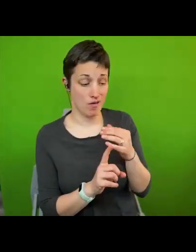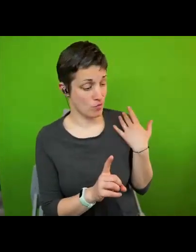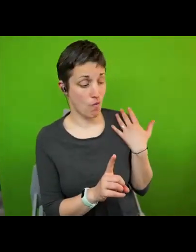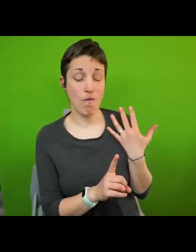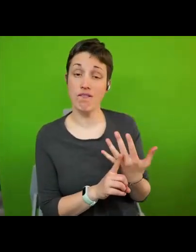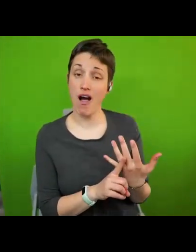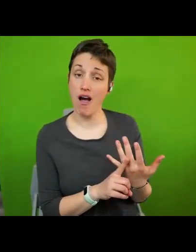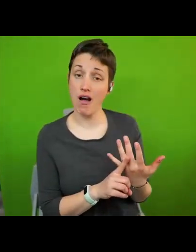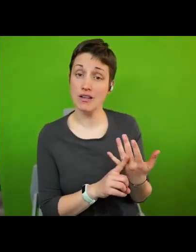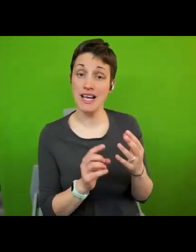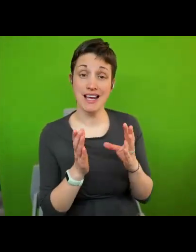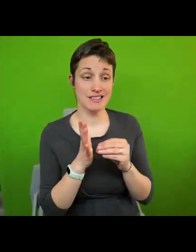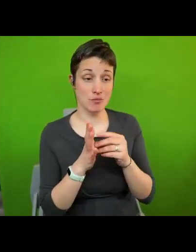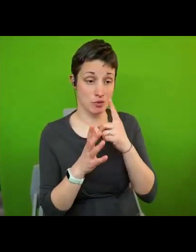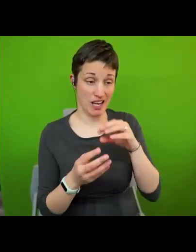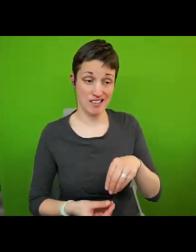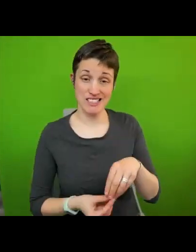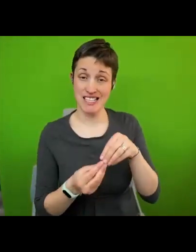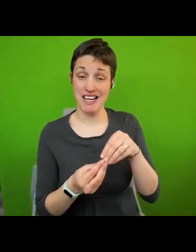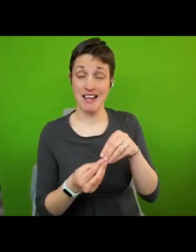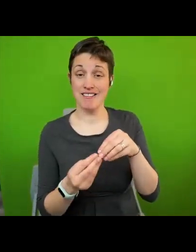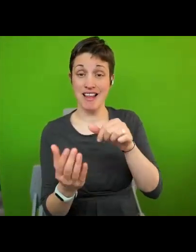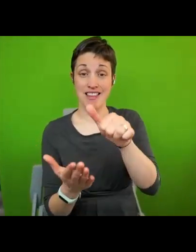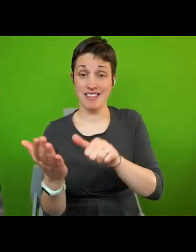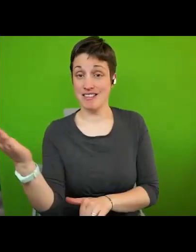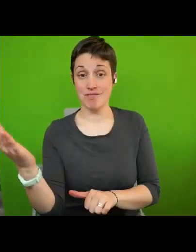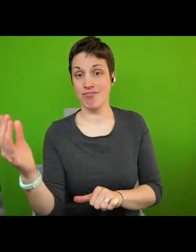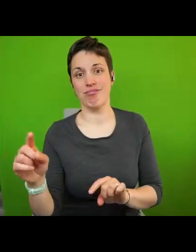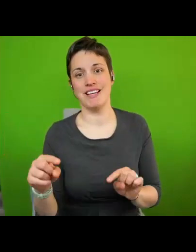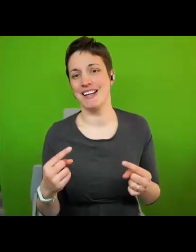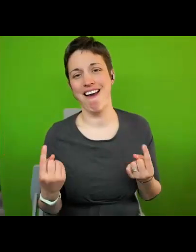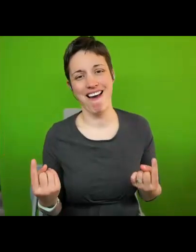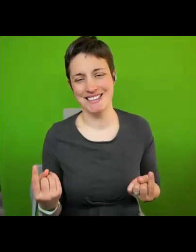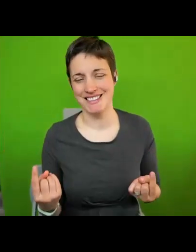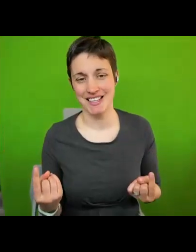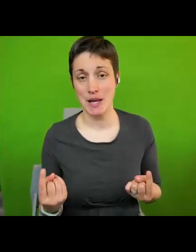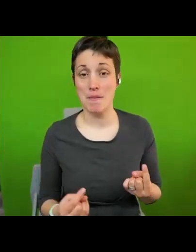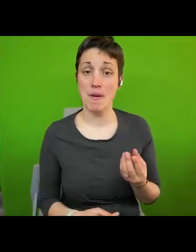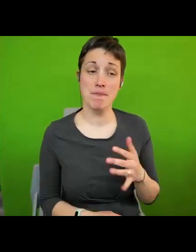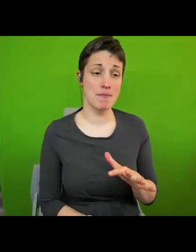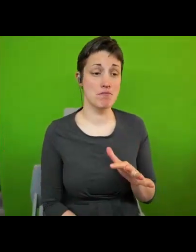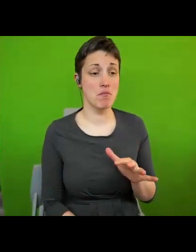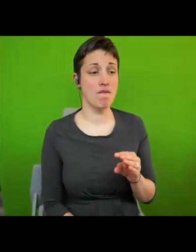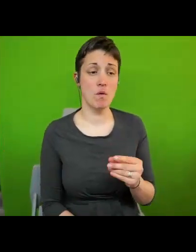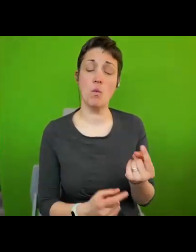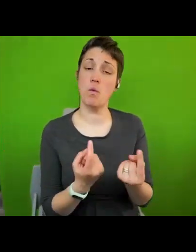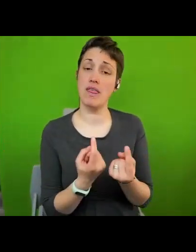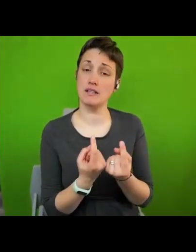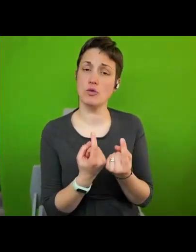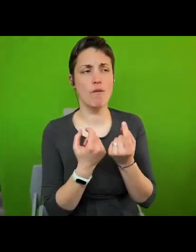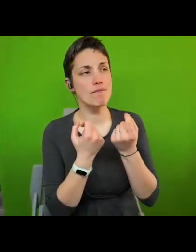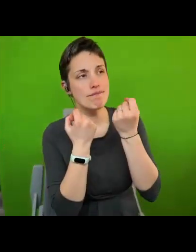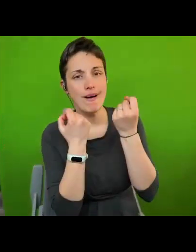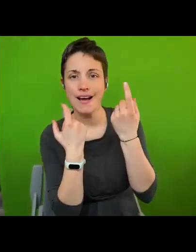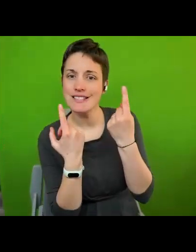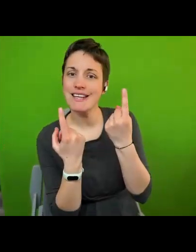put together i cannot be exhaustive at this point but let me perhaps flag some ideas that